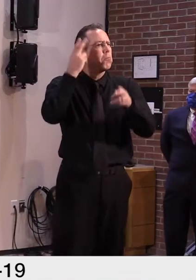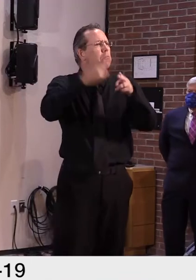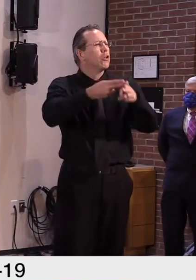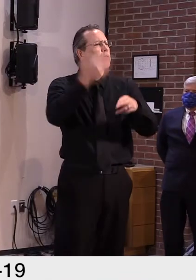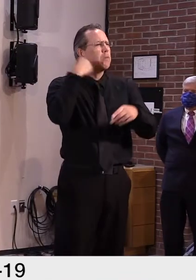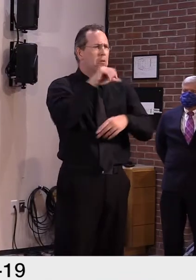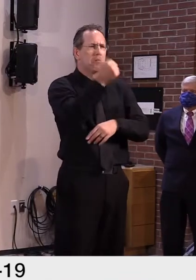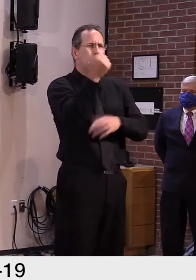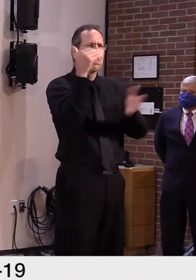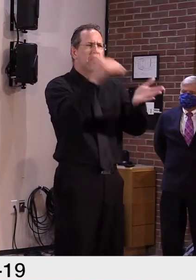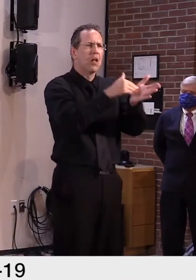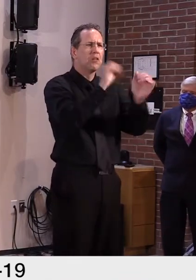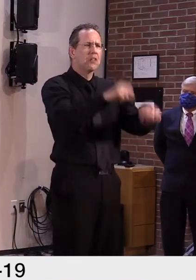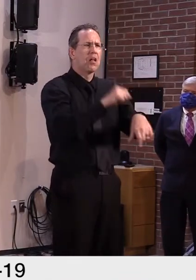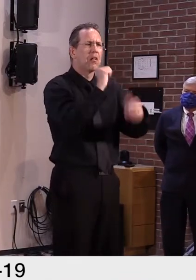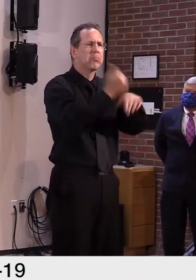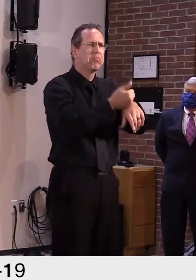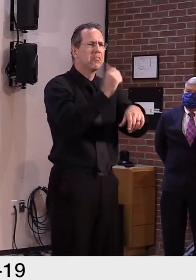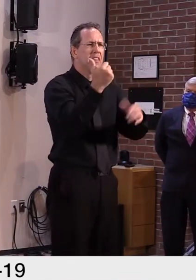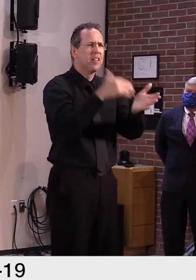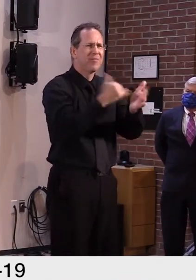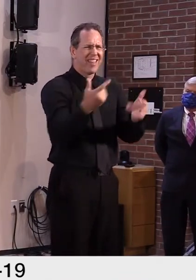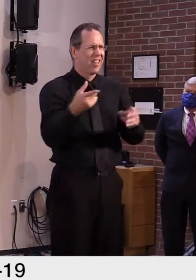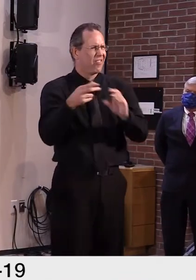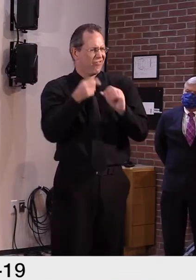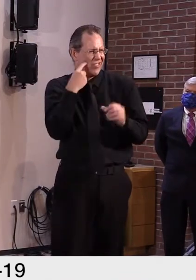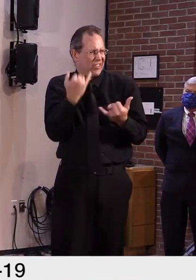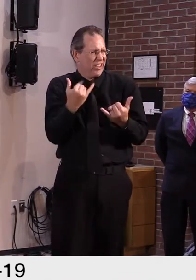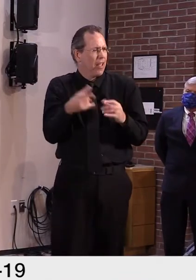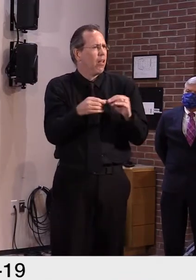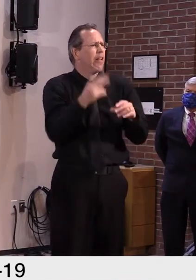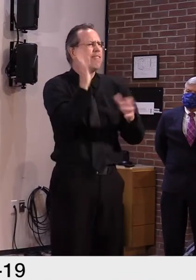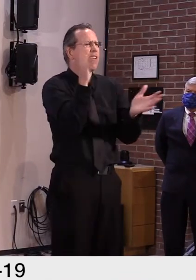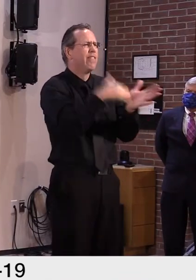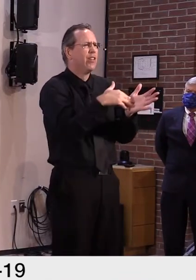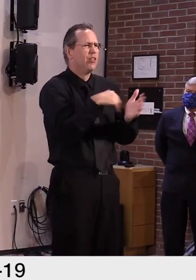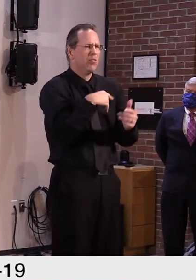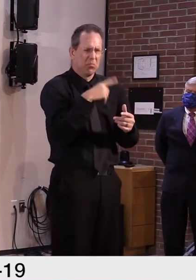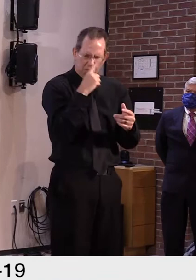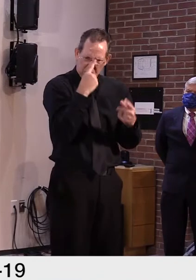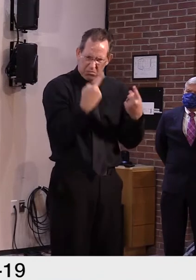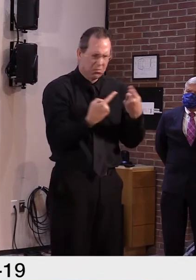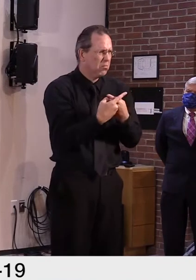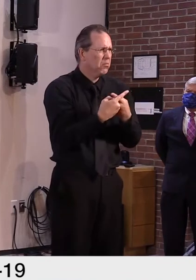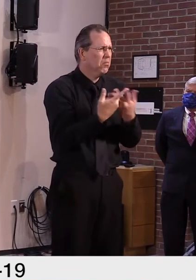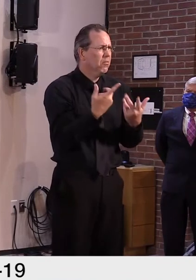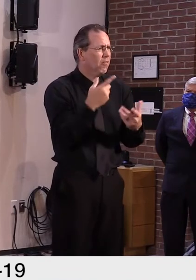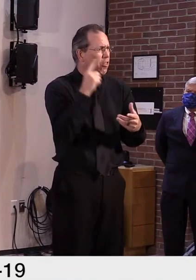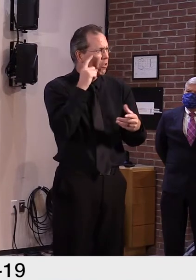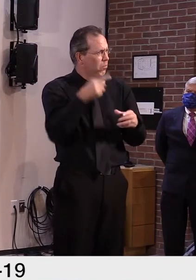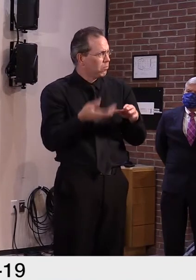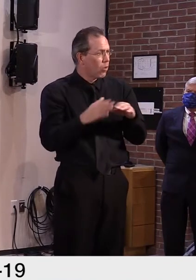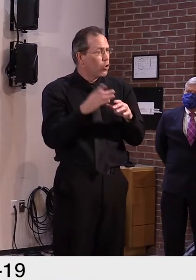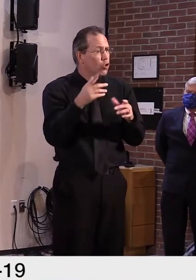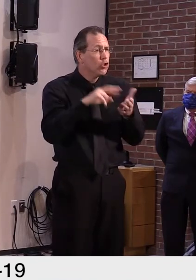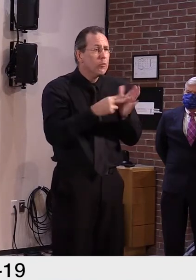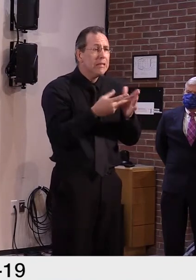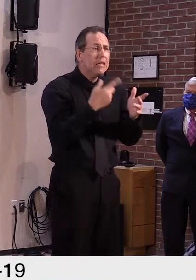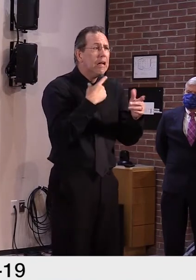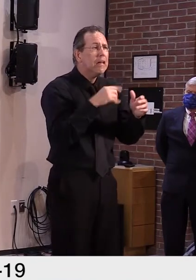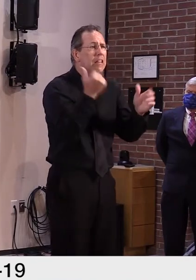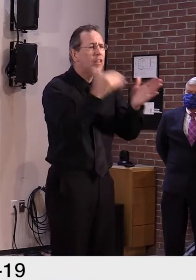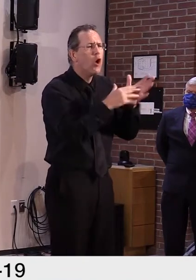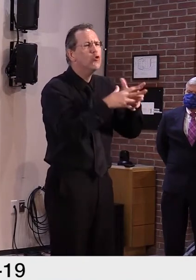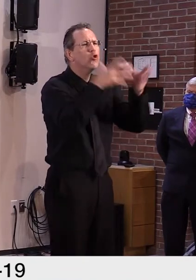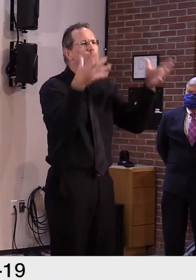Hi, thank you. So part of the difference in the numbers is the difference between children that can be served in the system and slots.